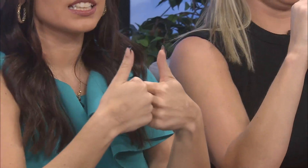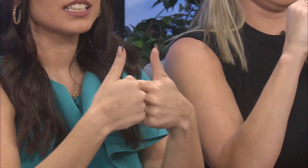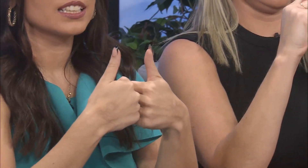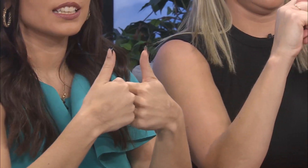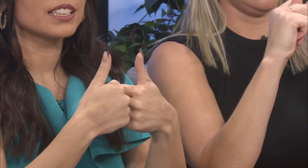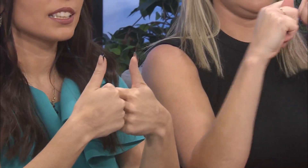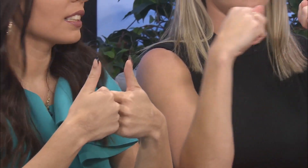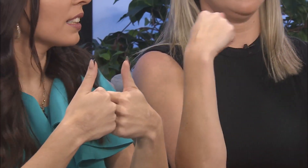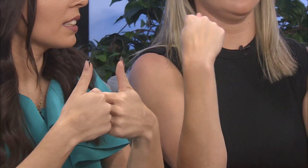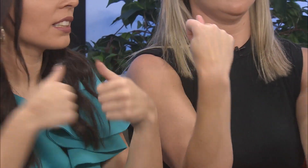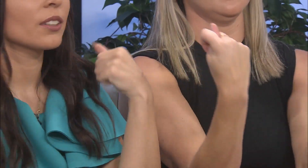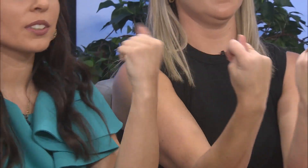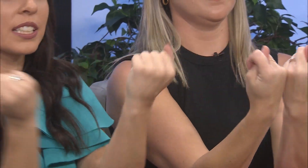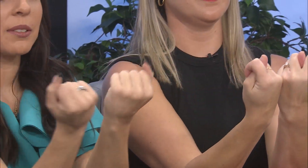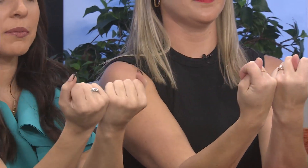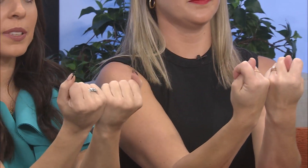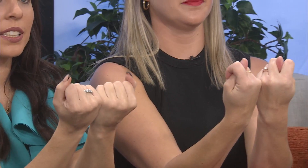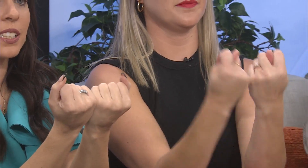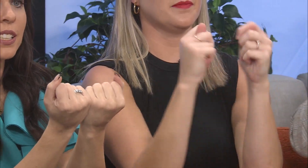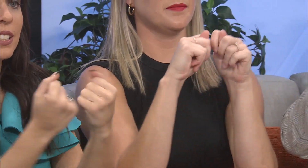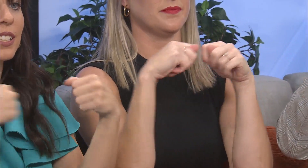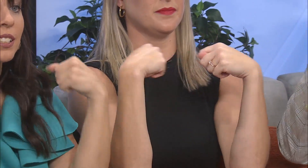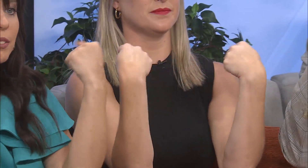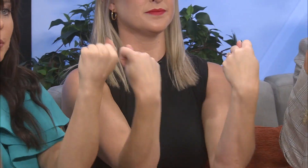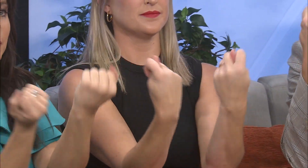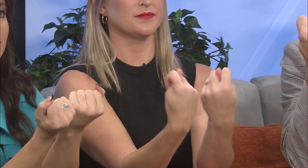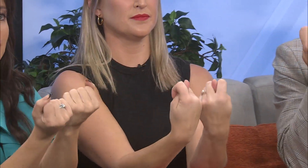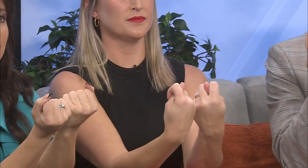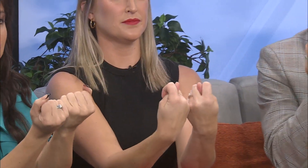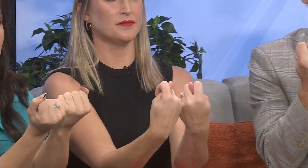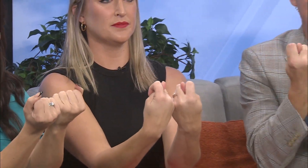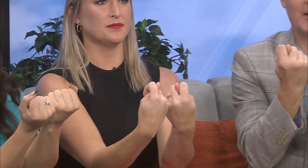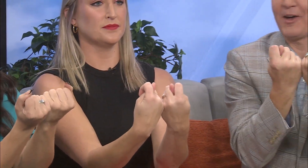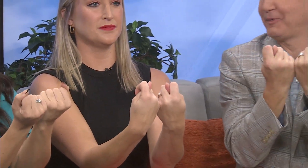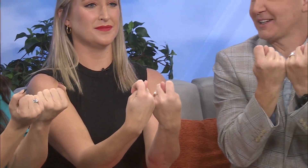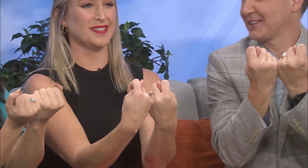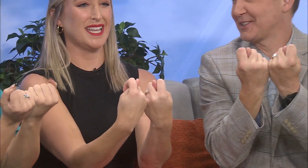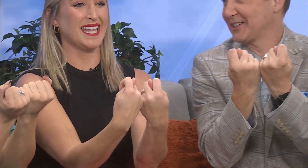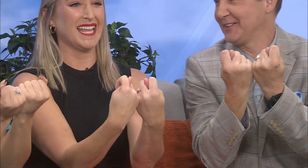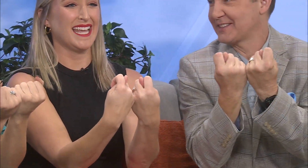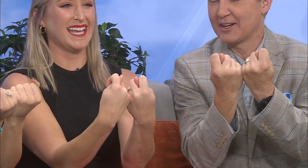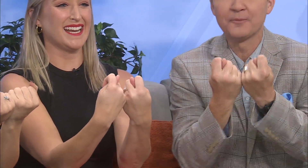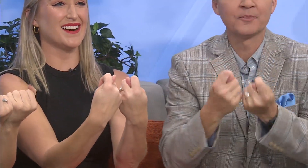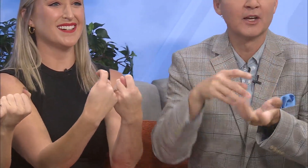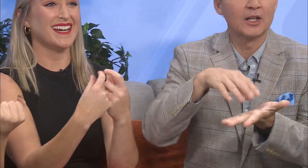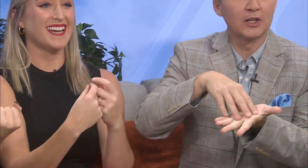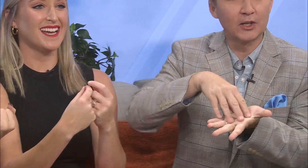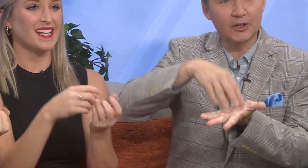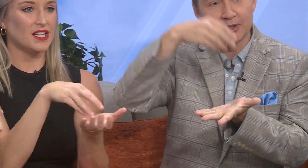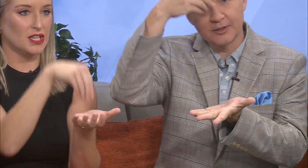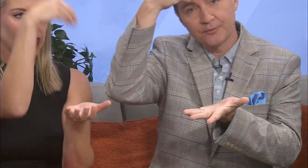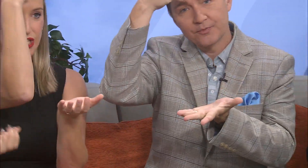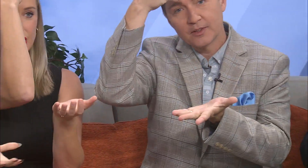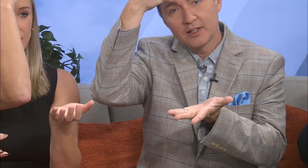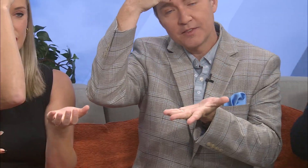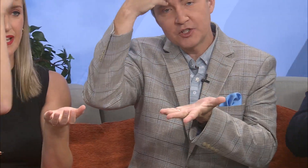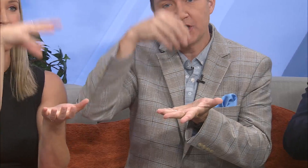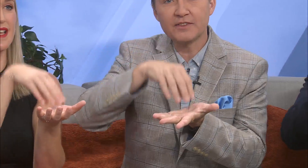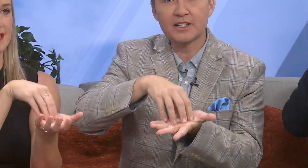Team. The Chiefs are a football team. Team. Look, I'm turning all back to the Chiefs. I know. Learn. Learn. Okay, The Chiefs like